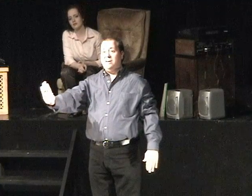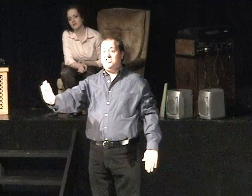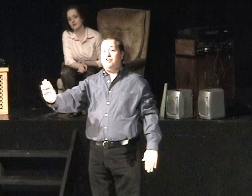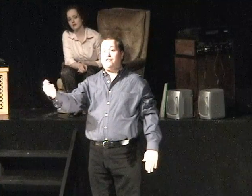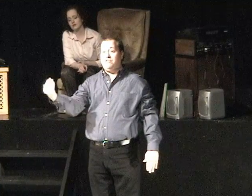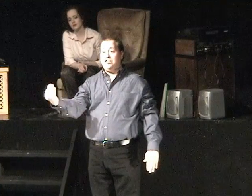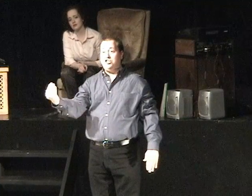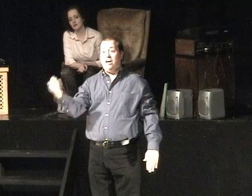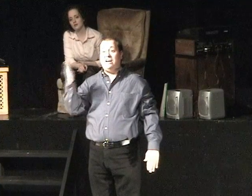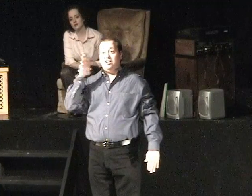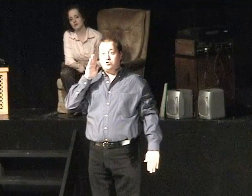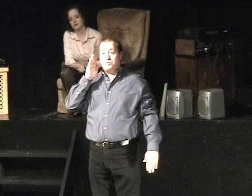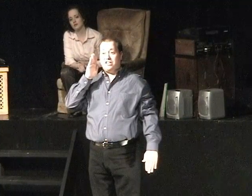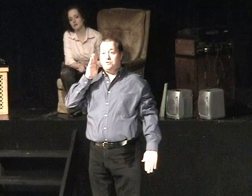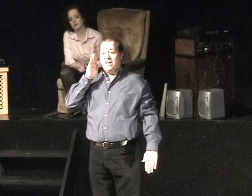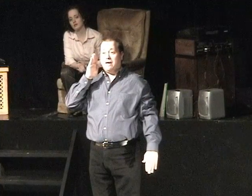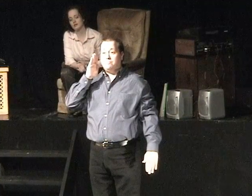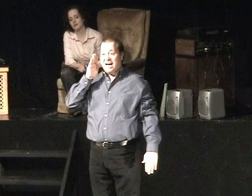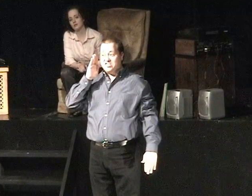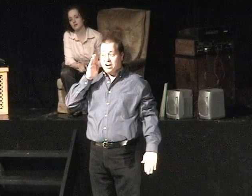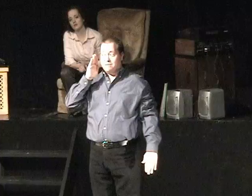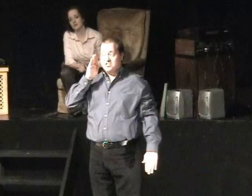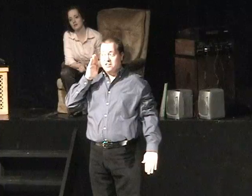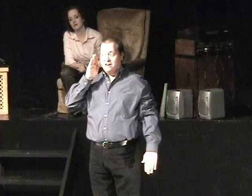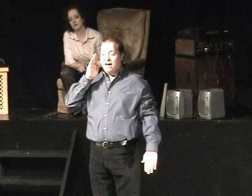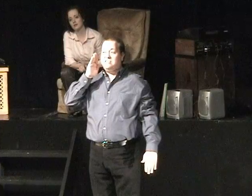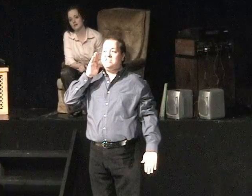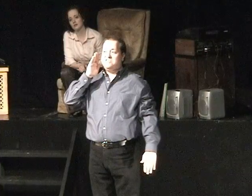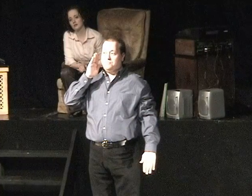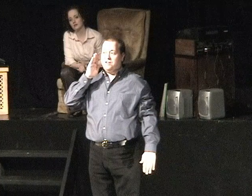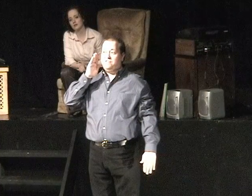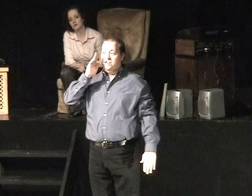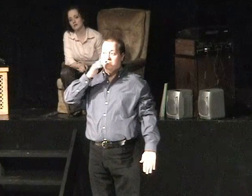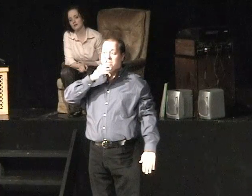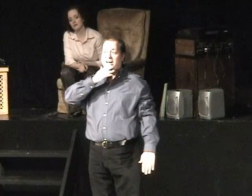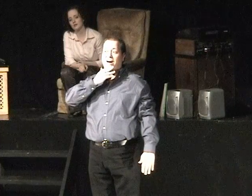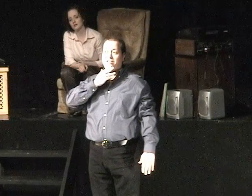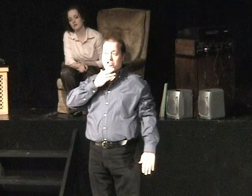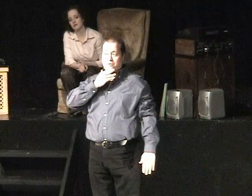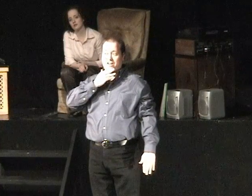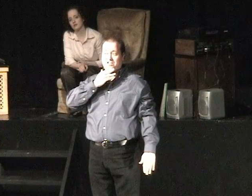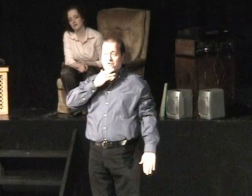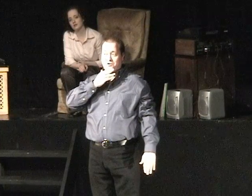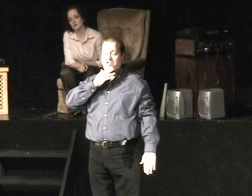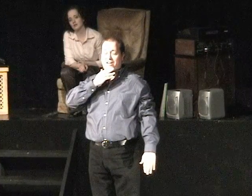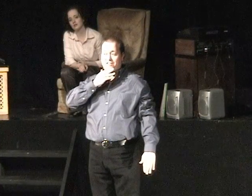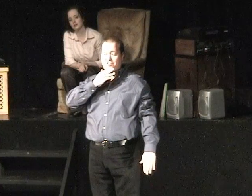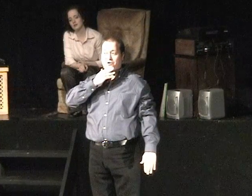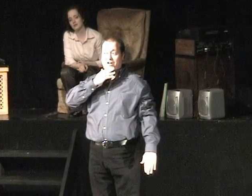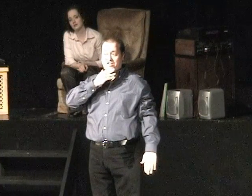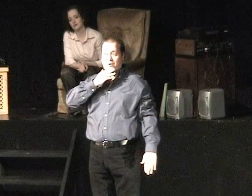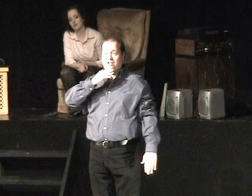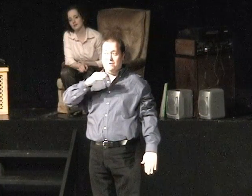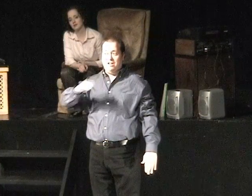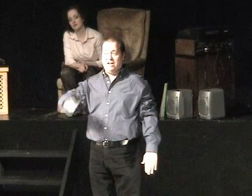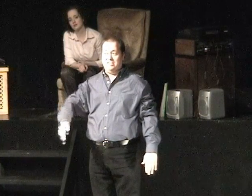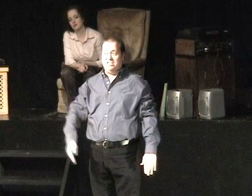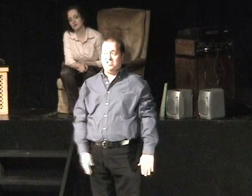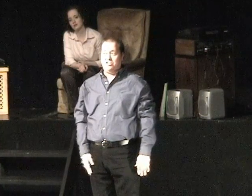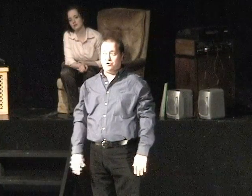self-reflection and introspection became pastimes, and the incipient field of psychology made its first tentative scurrings around the mid-19th century.